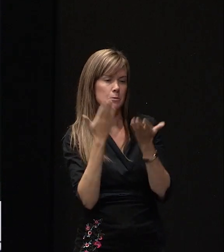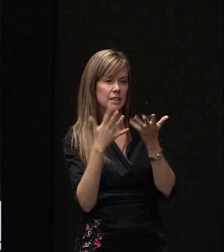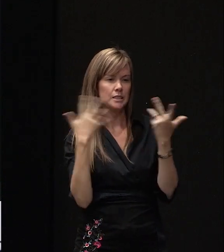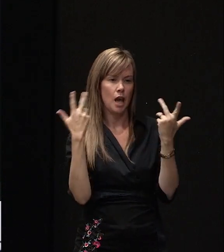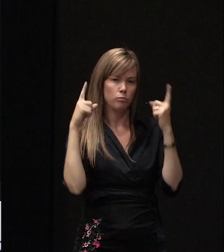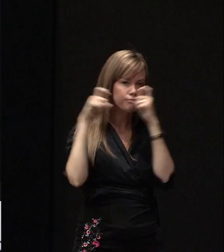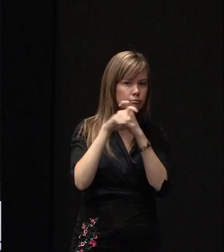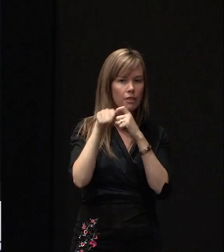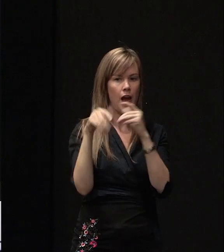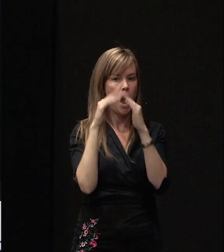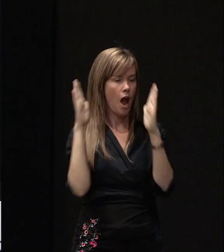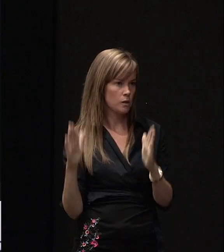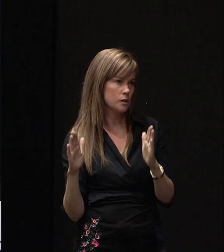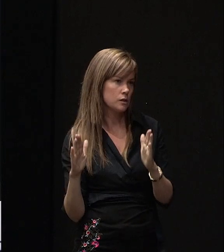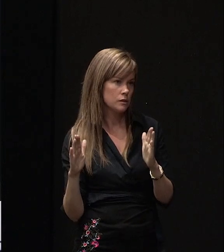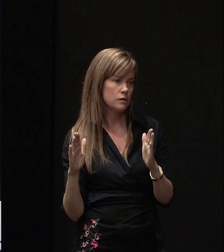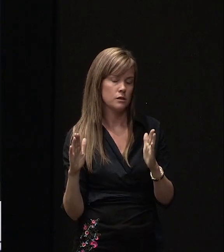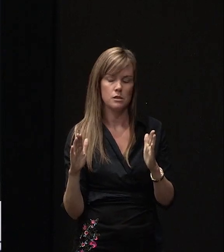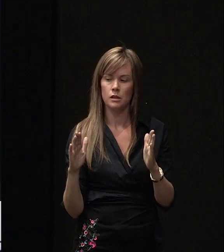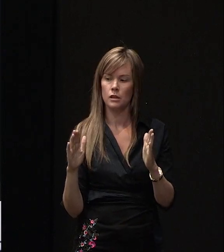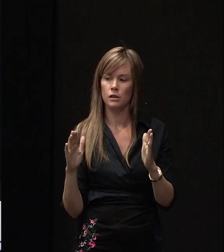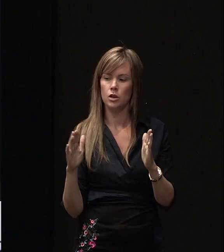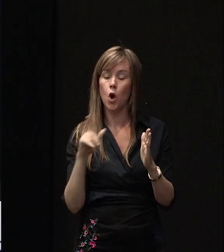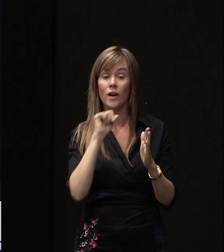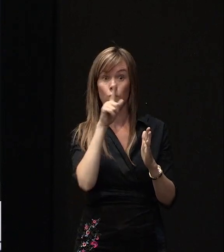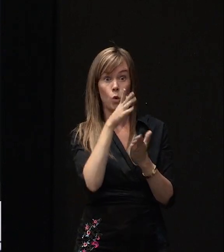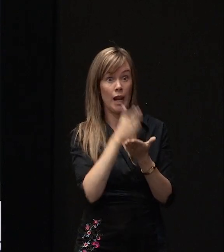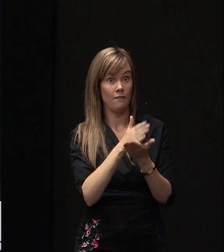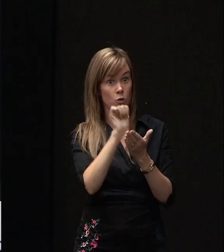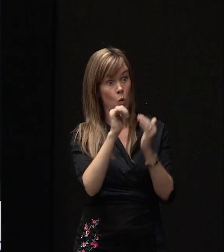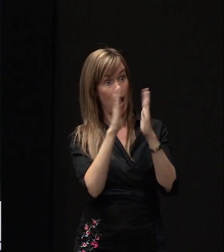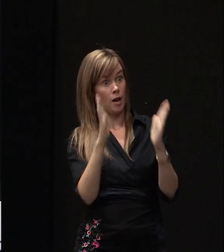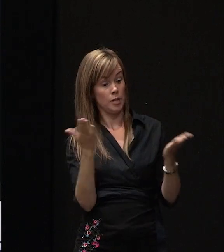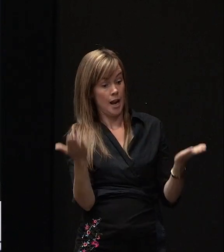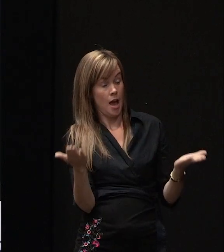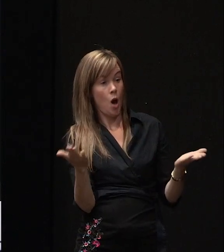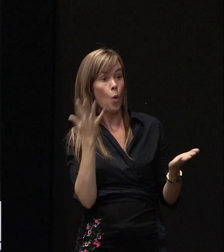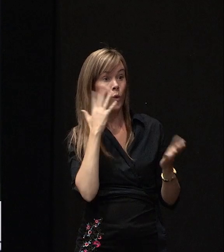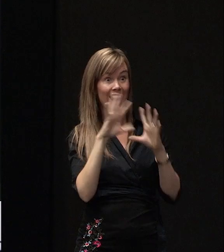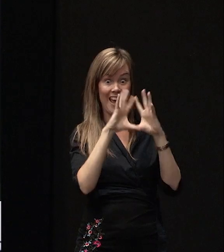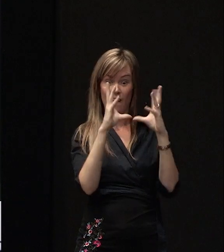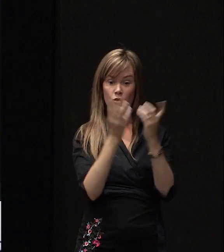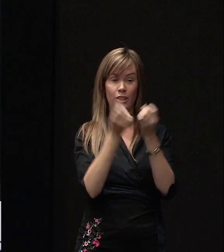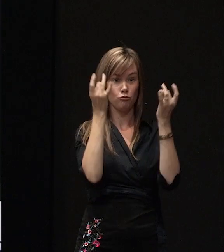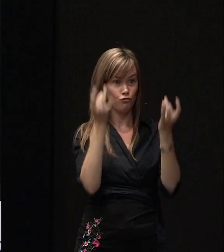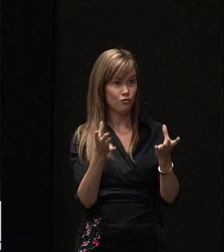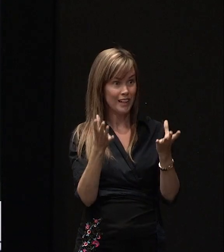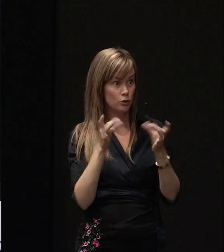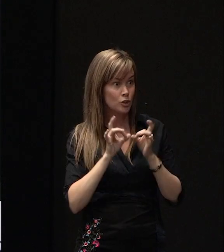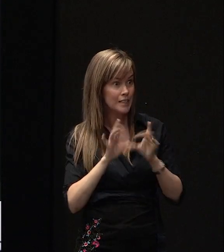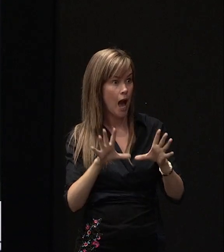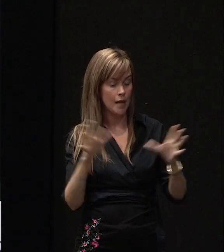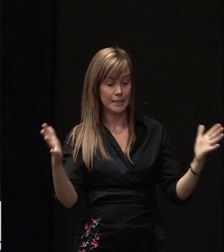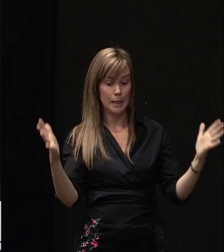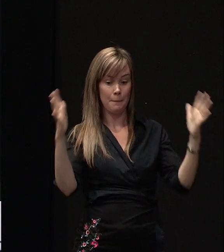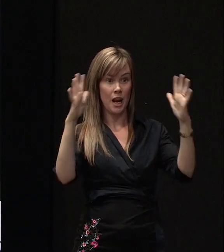of the house. And normally it would be the, if you're living in your house currently, when everything's set to go, demolition would